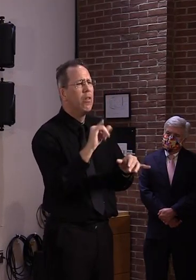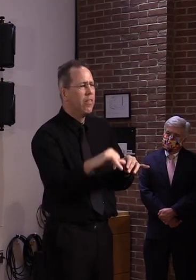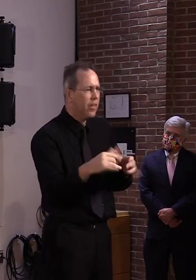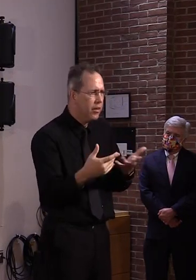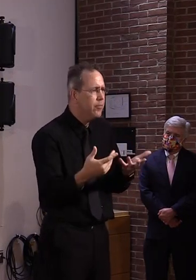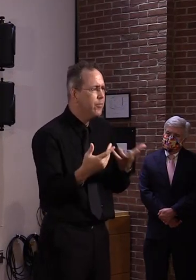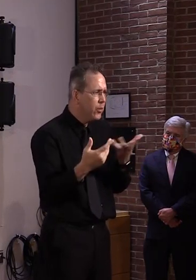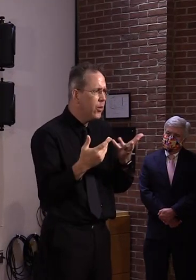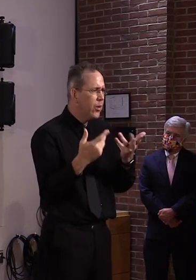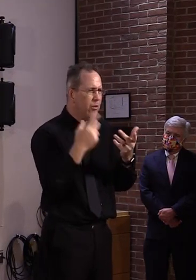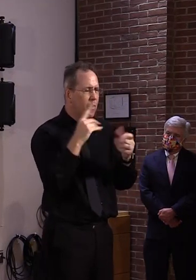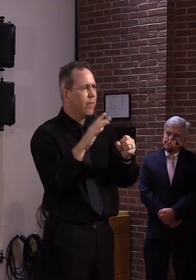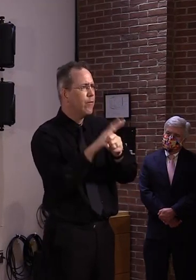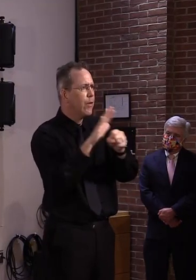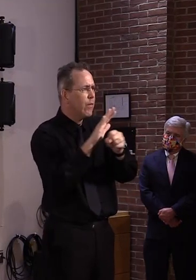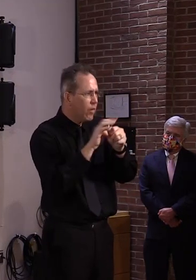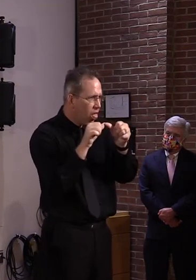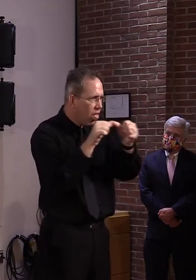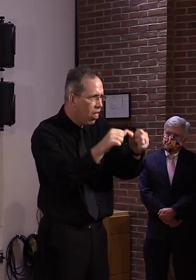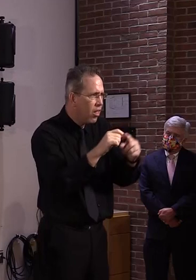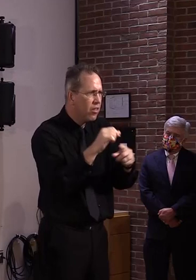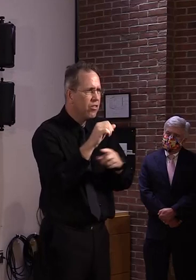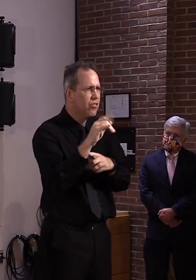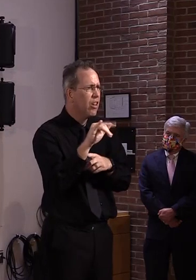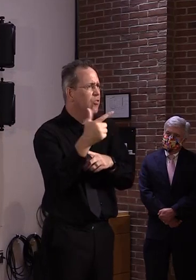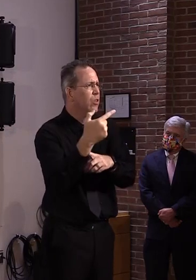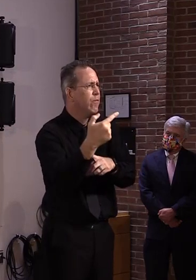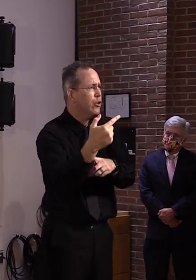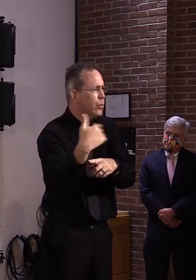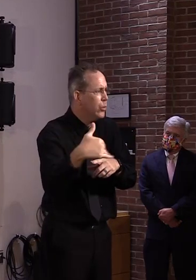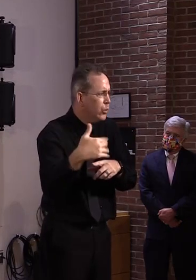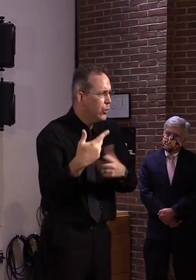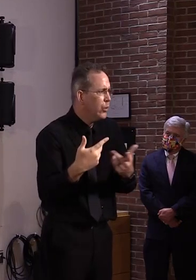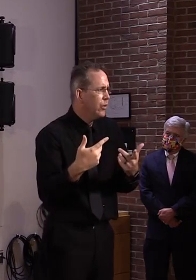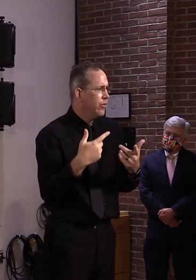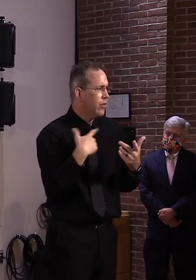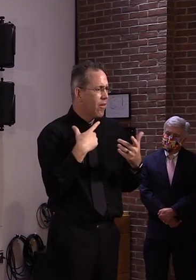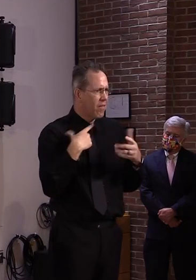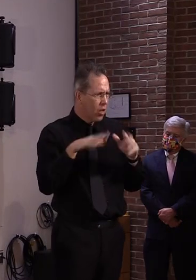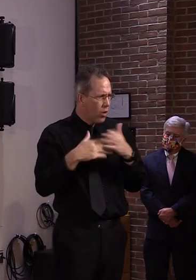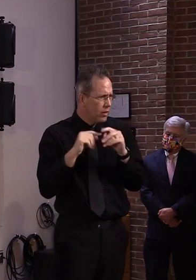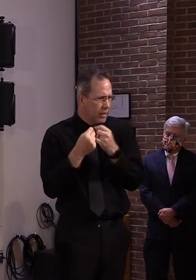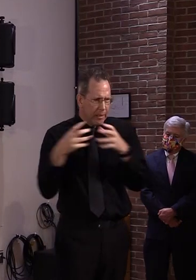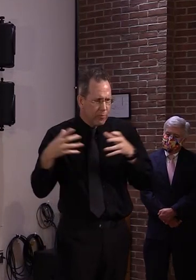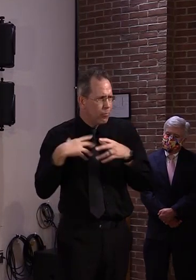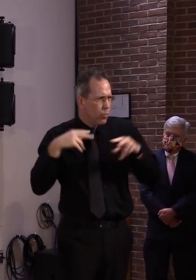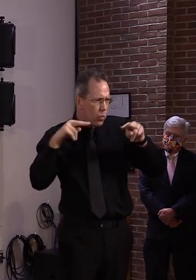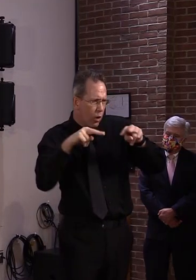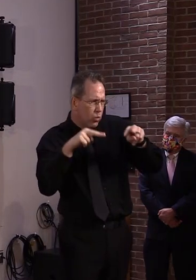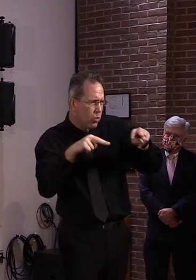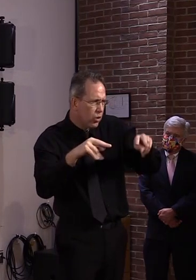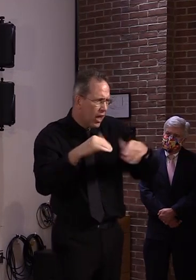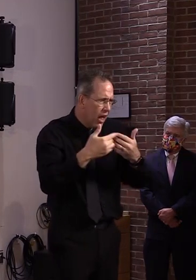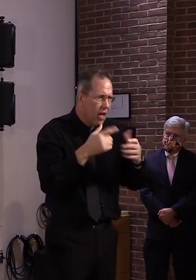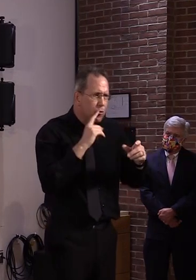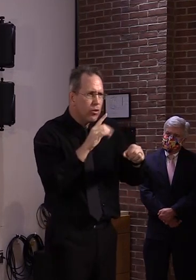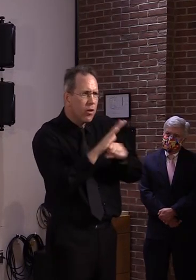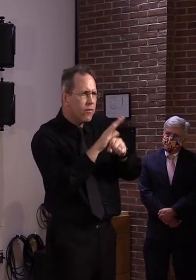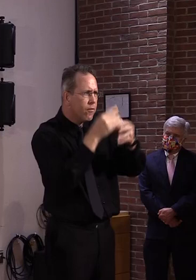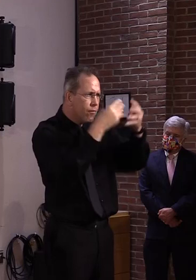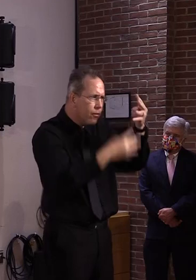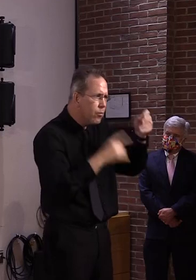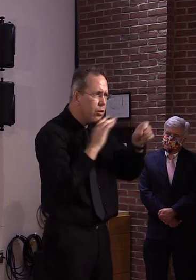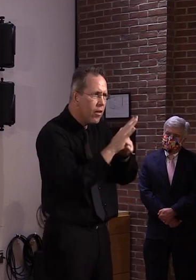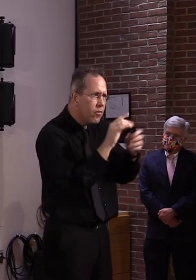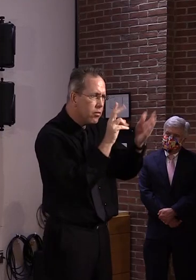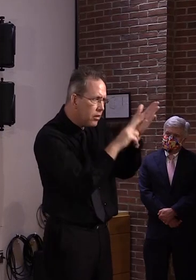entire testing team and task force that looks at this all the time, so I'll make sure that they